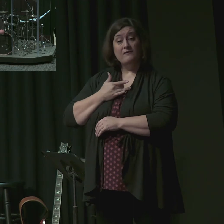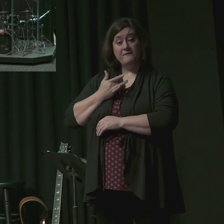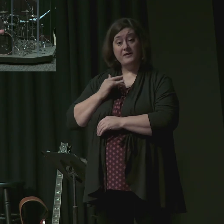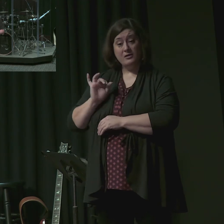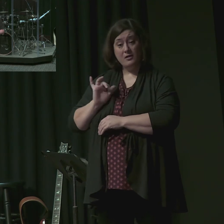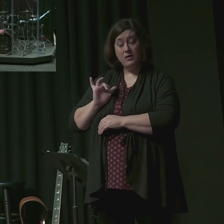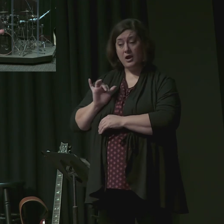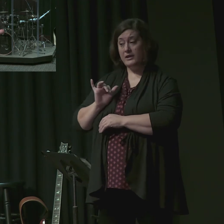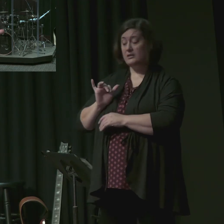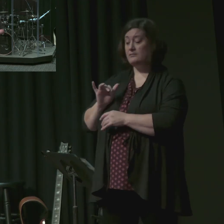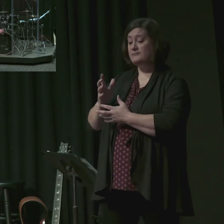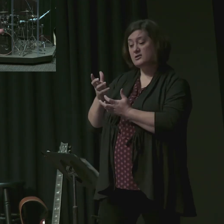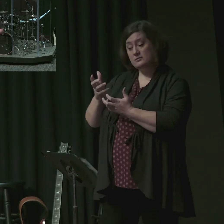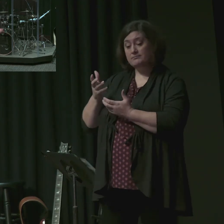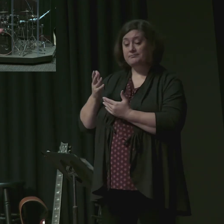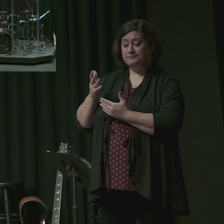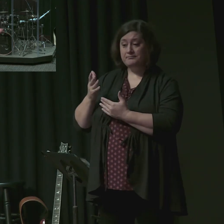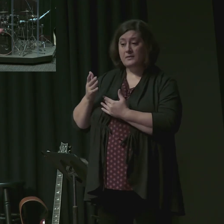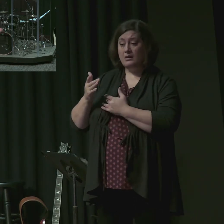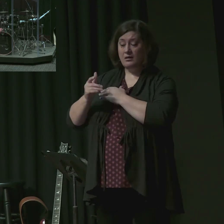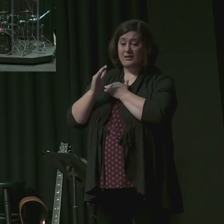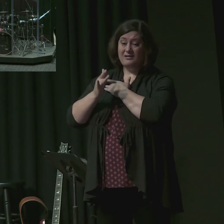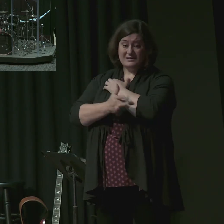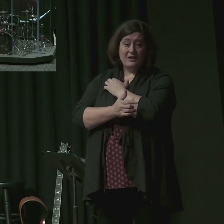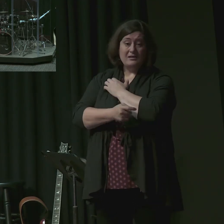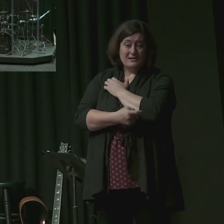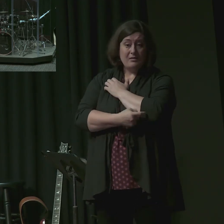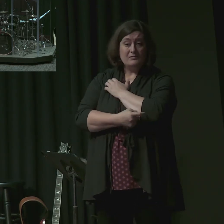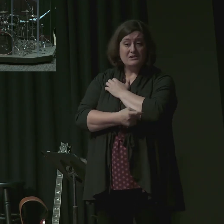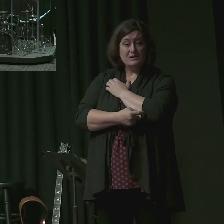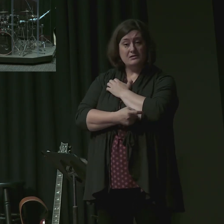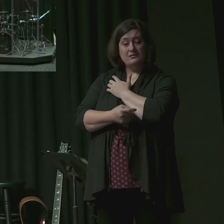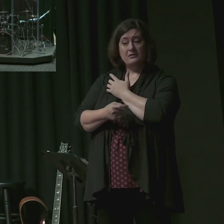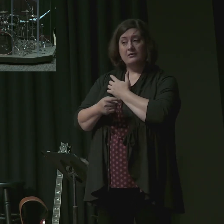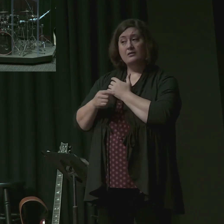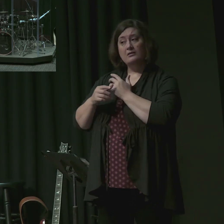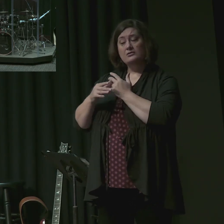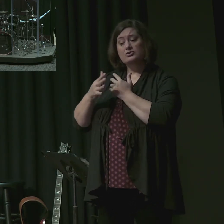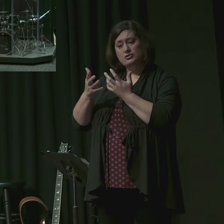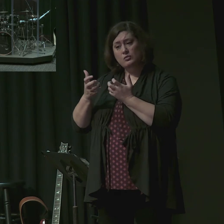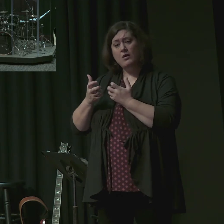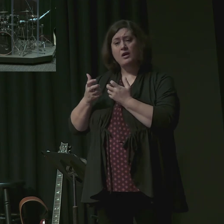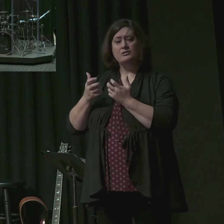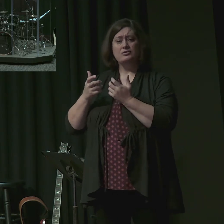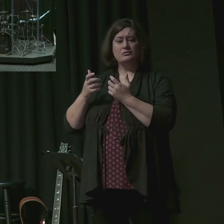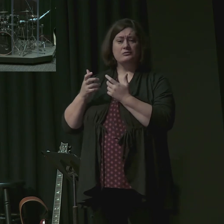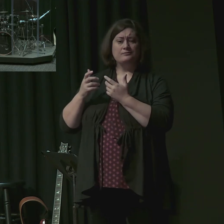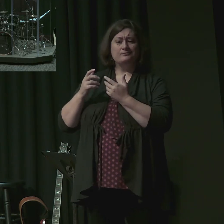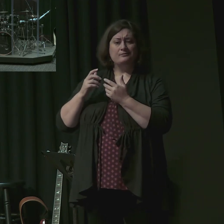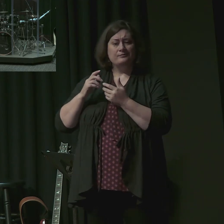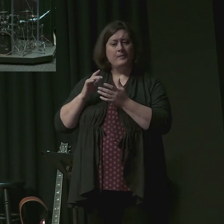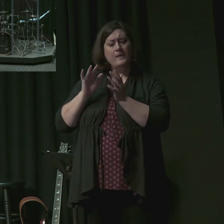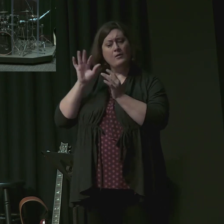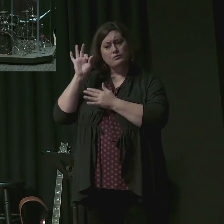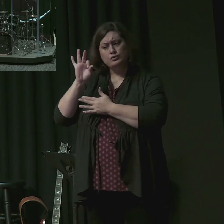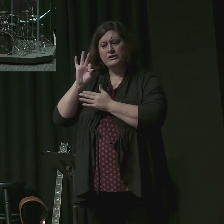from preaching the message of the Bible to preaching about the Bible.